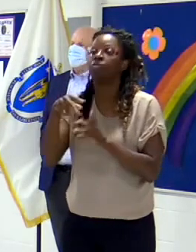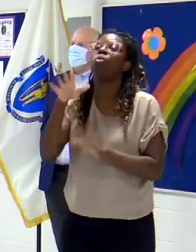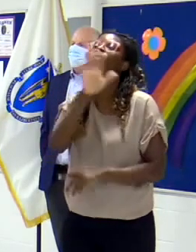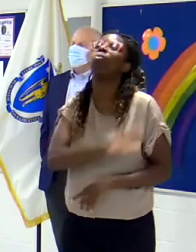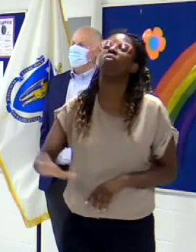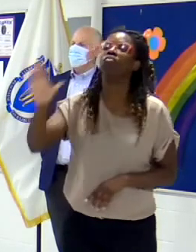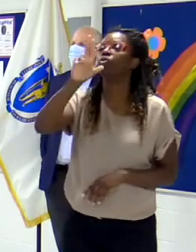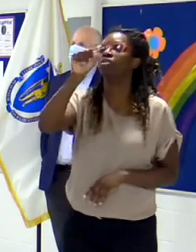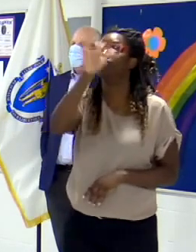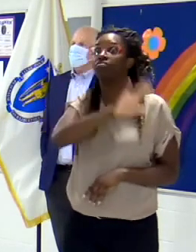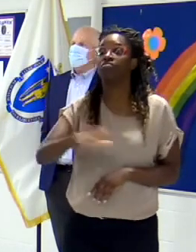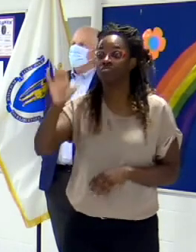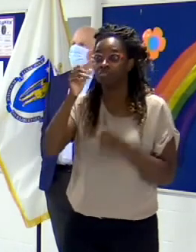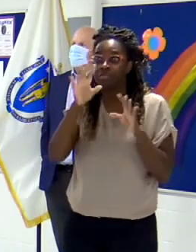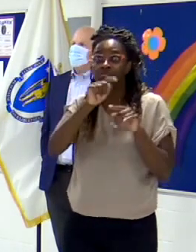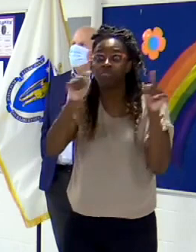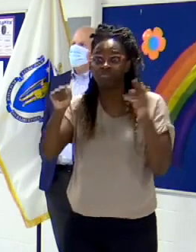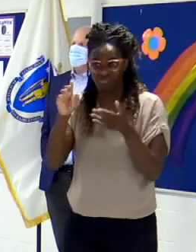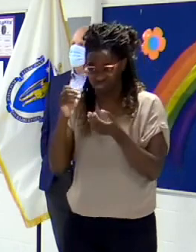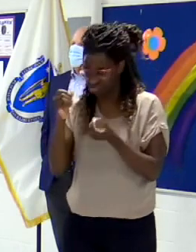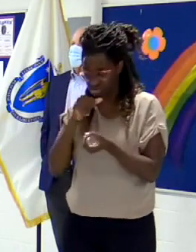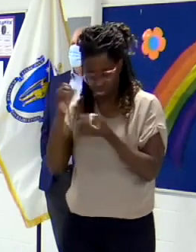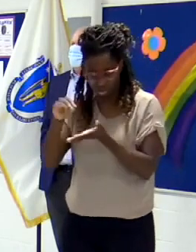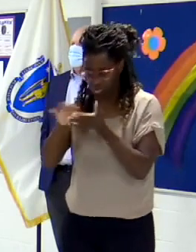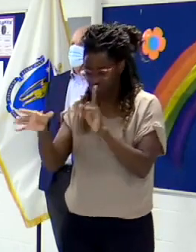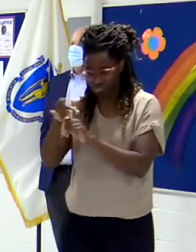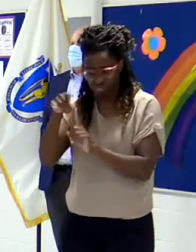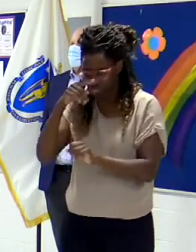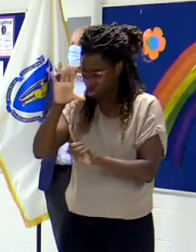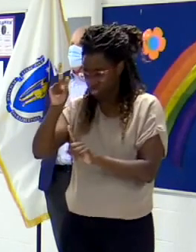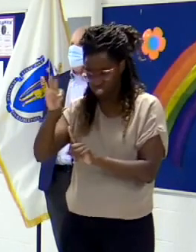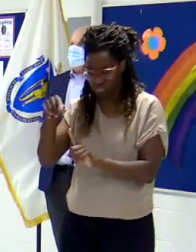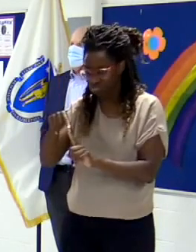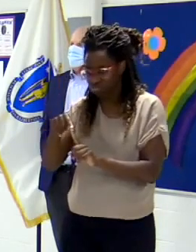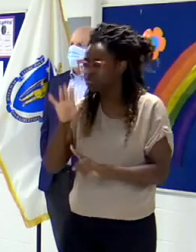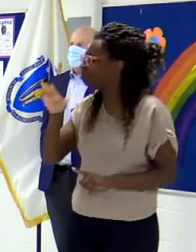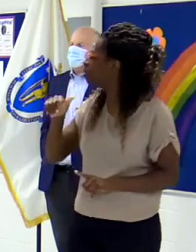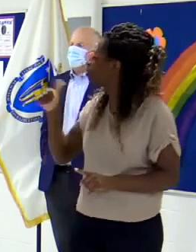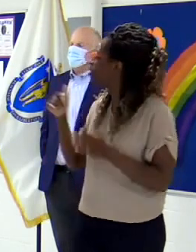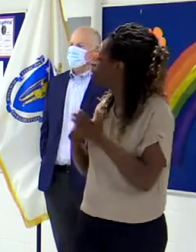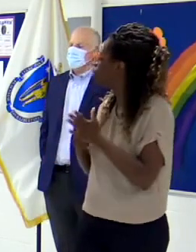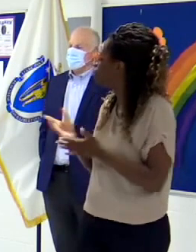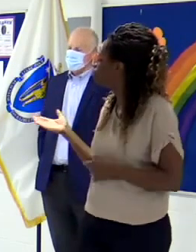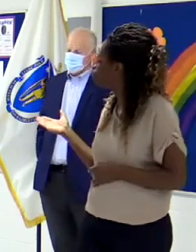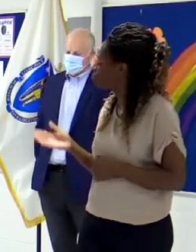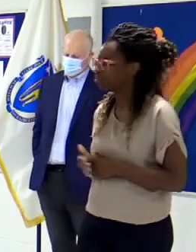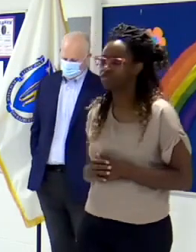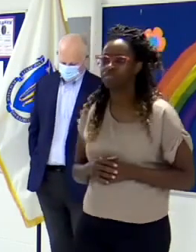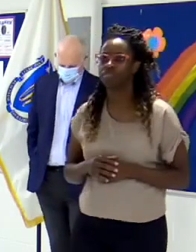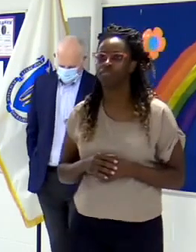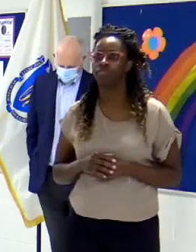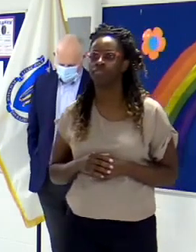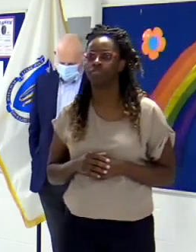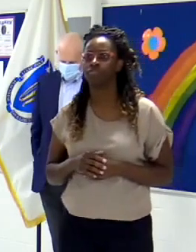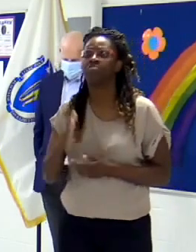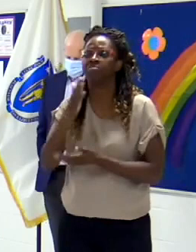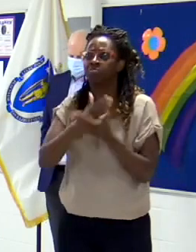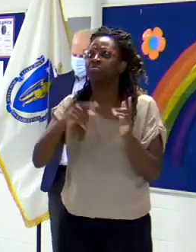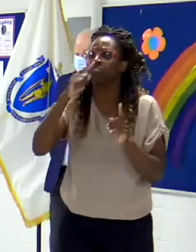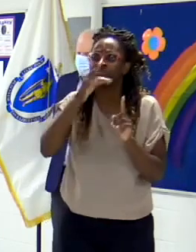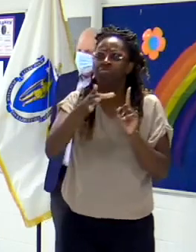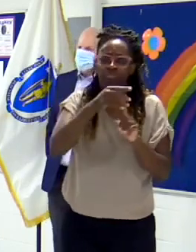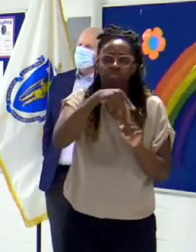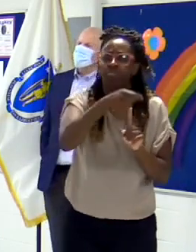I think maybe one example of a, of a, of a, an in-school transmission, maybe not even. Small numbers. Yeah. Um, so